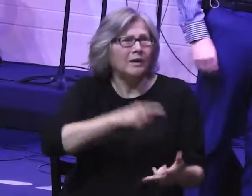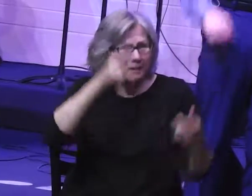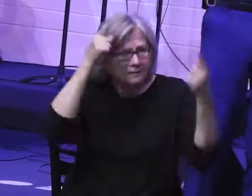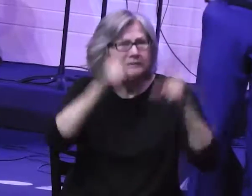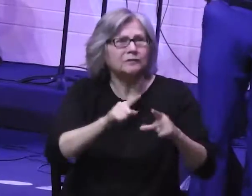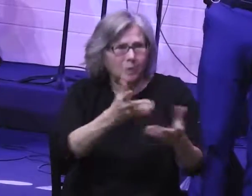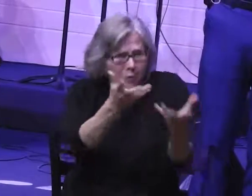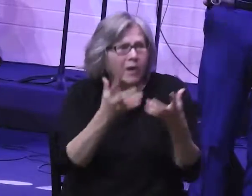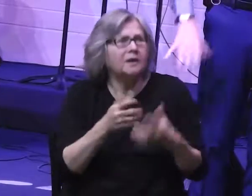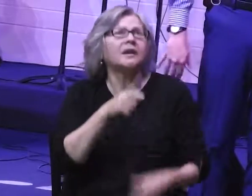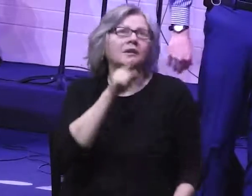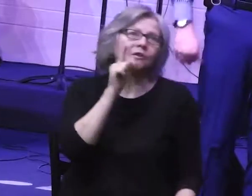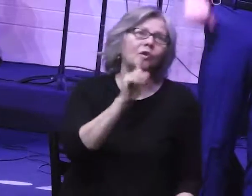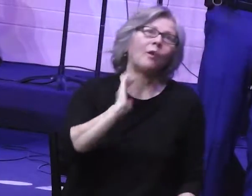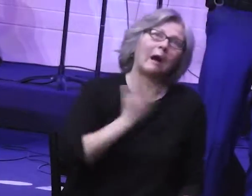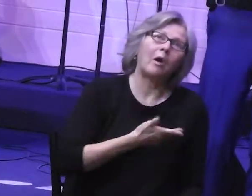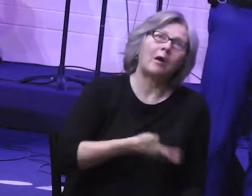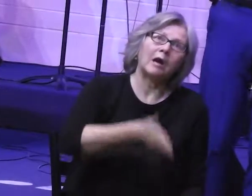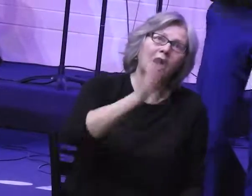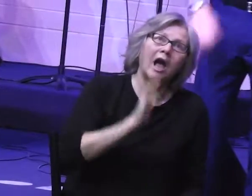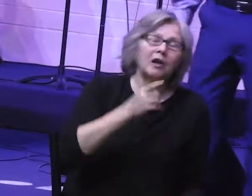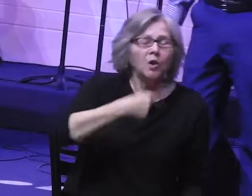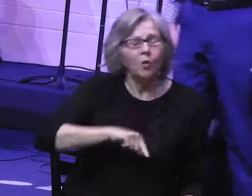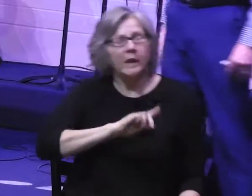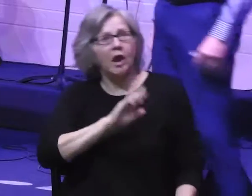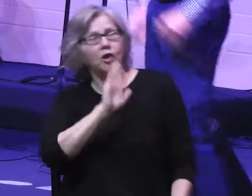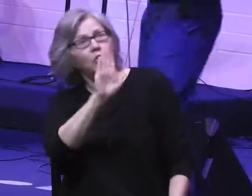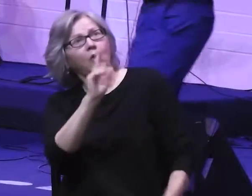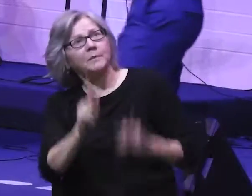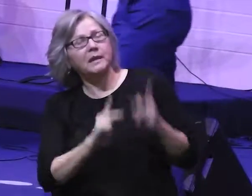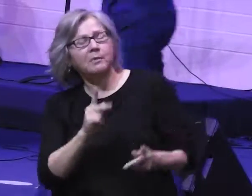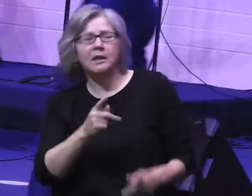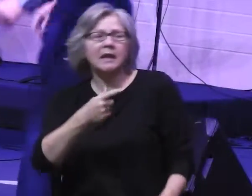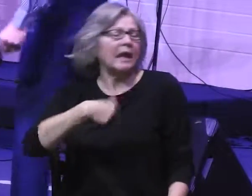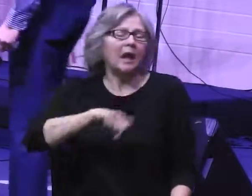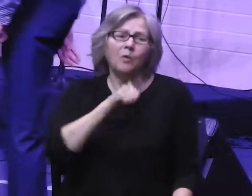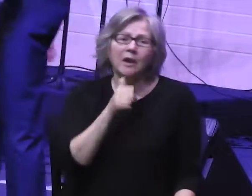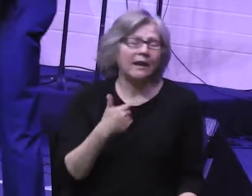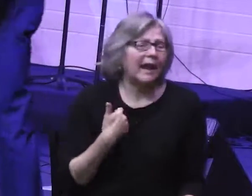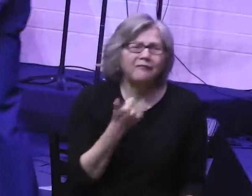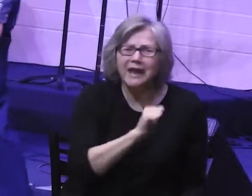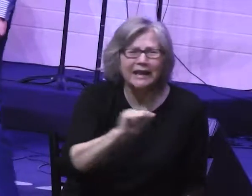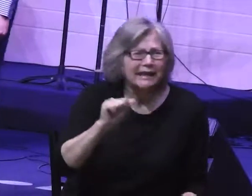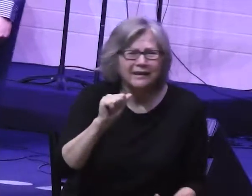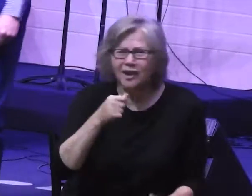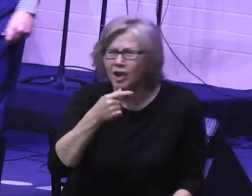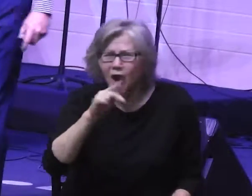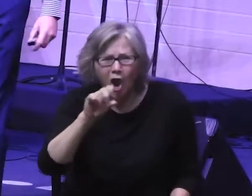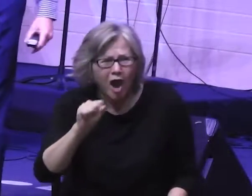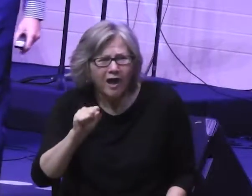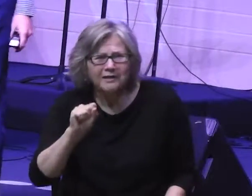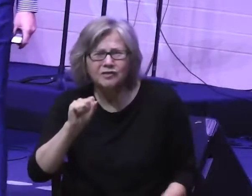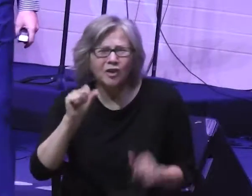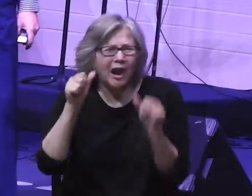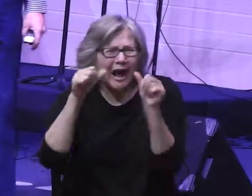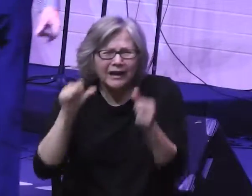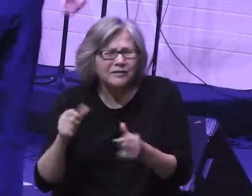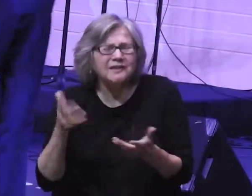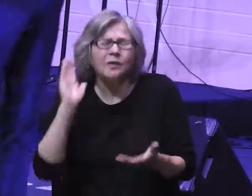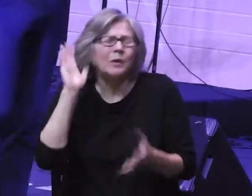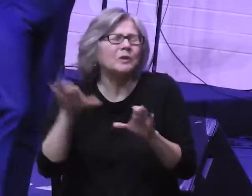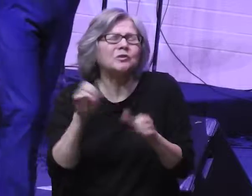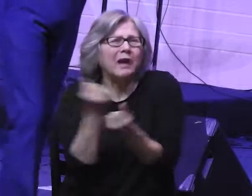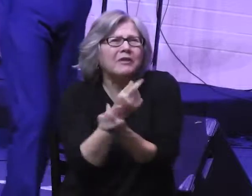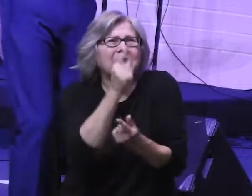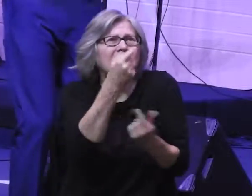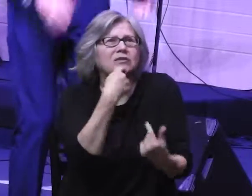we're in on this. You will be our God. We will be your people. We won't have any other gods or idols. We'll do everything you